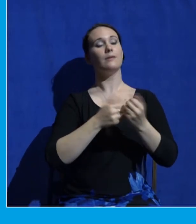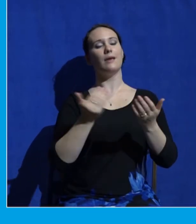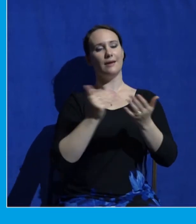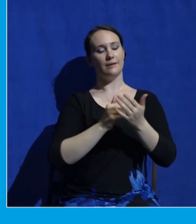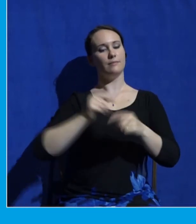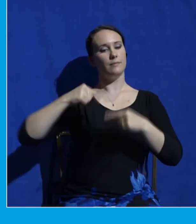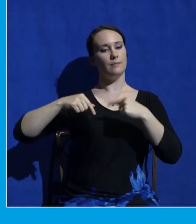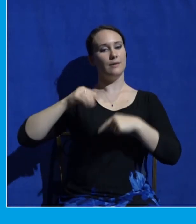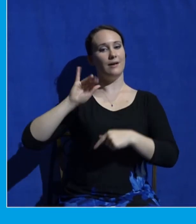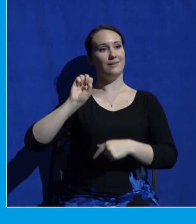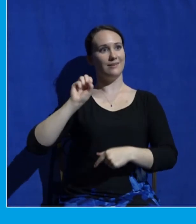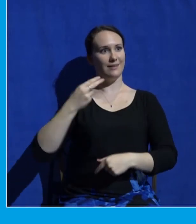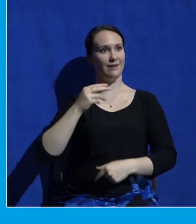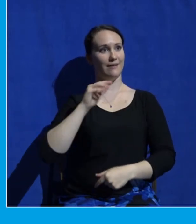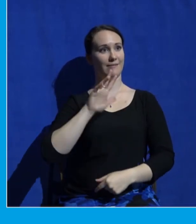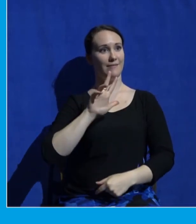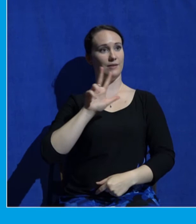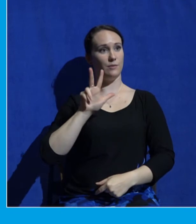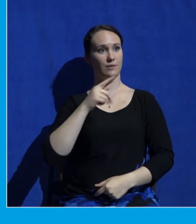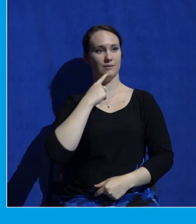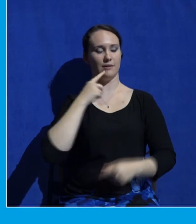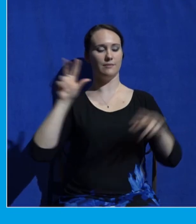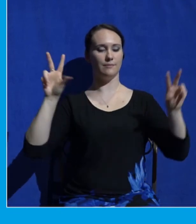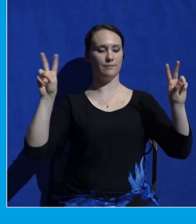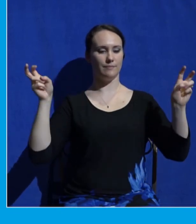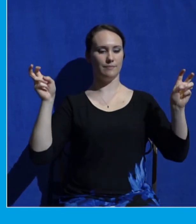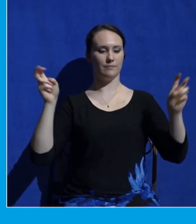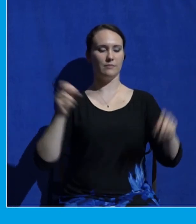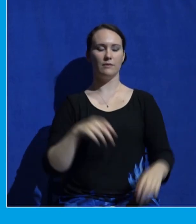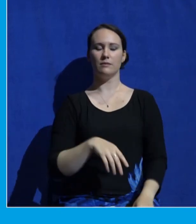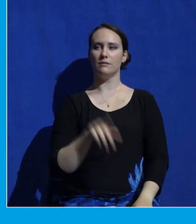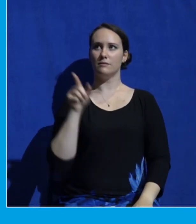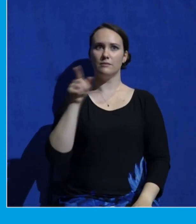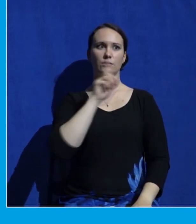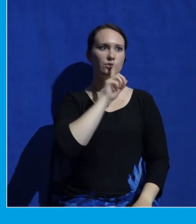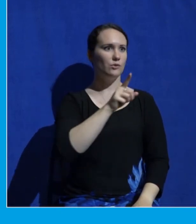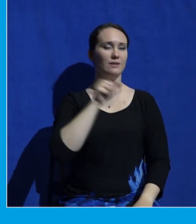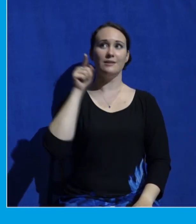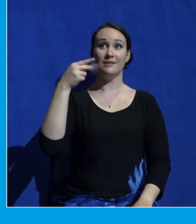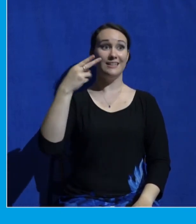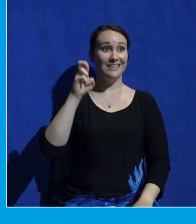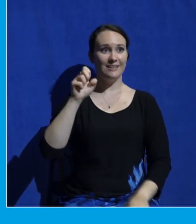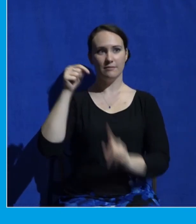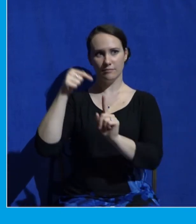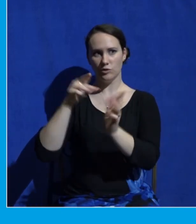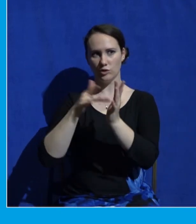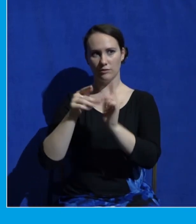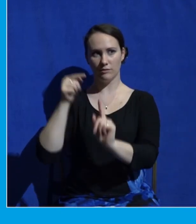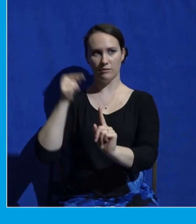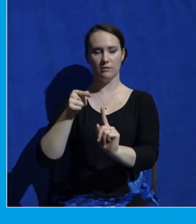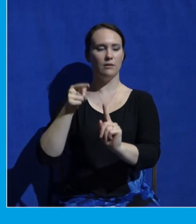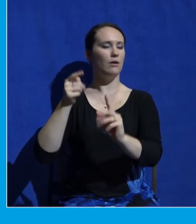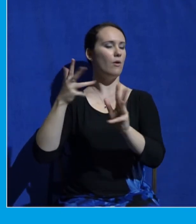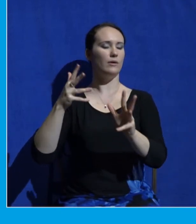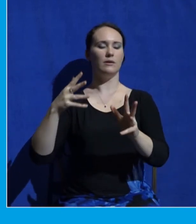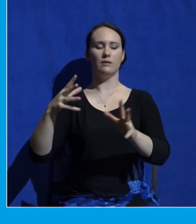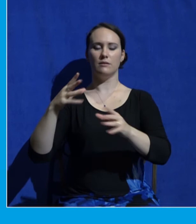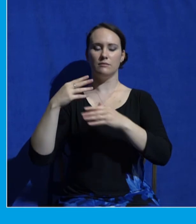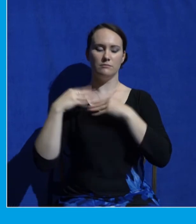says, Surely he has borne our griefs and carried our sorrows. Oh, see